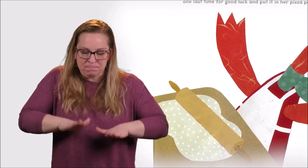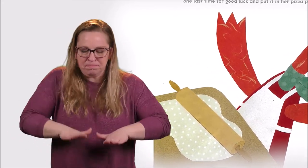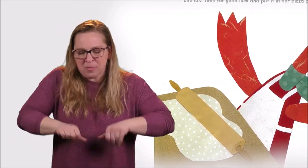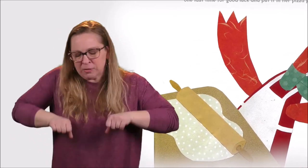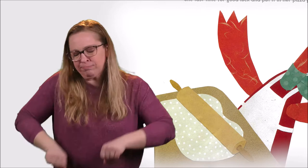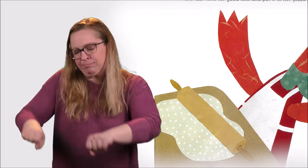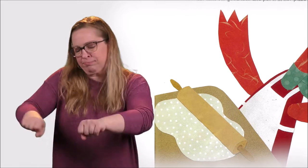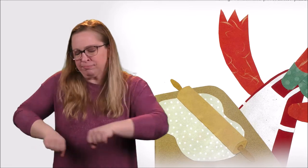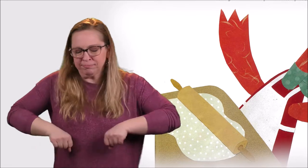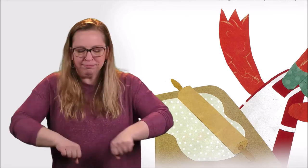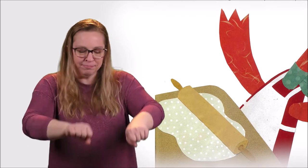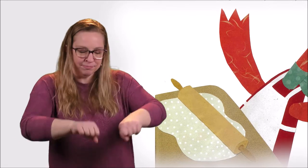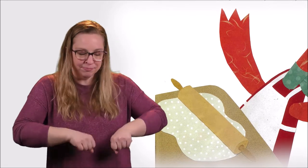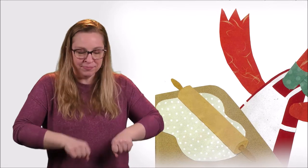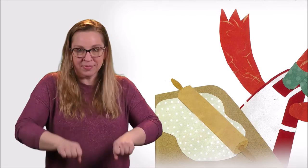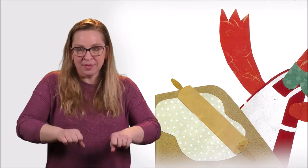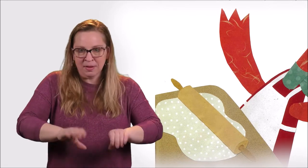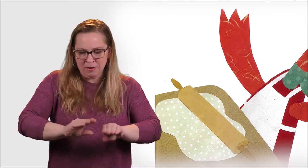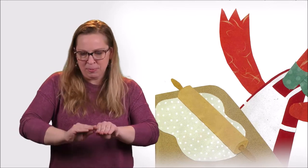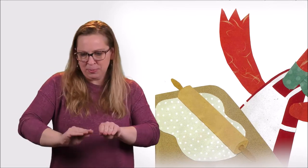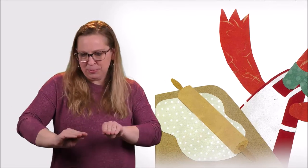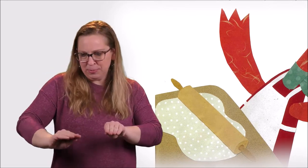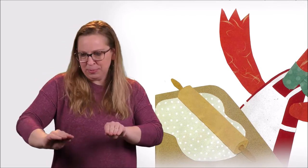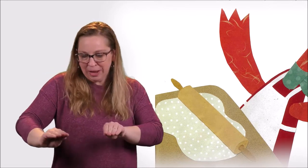And spun it around her head several times.